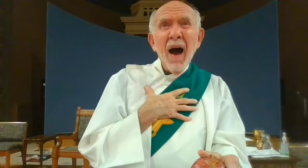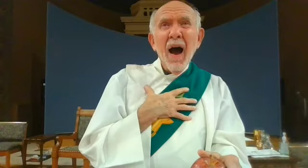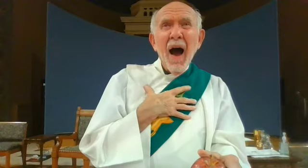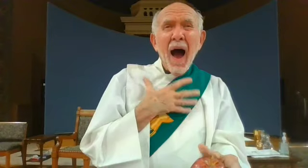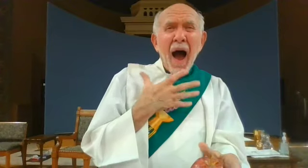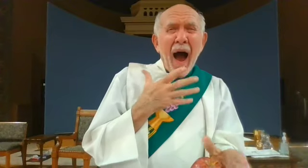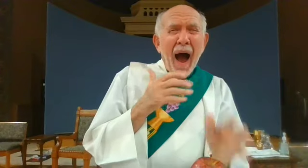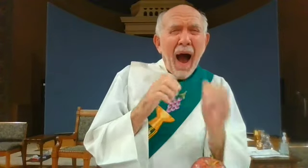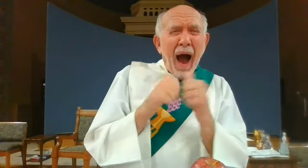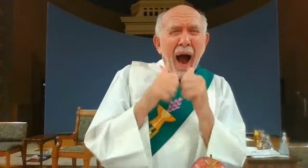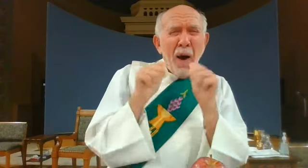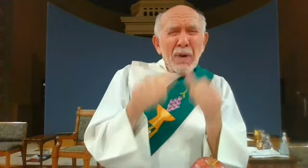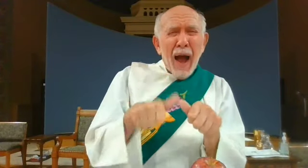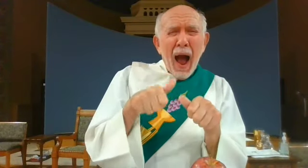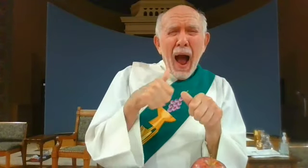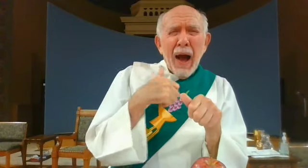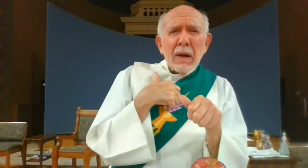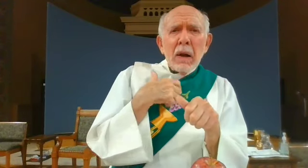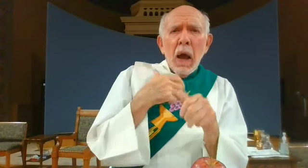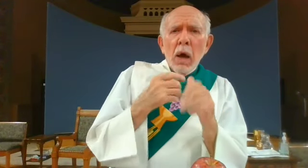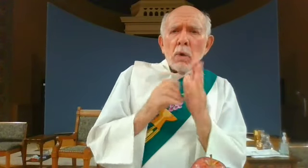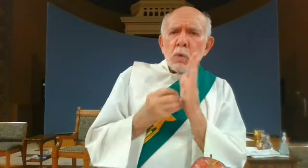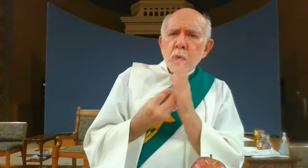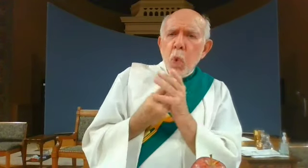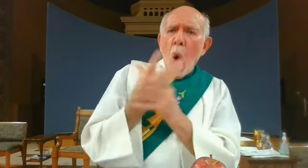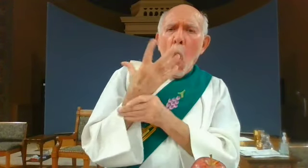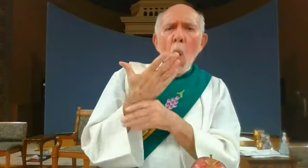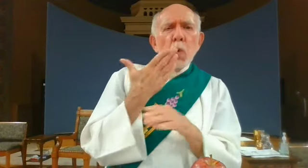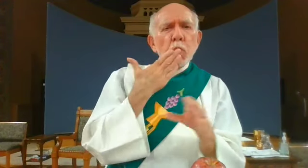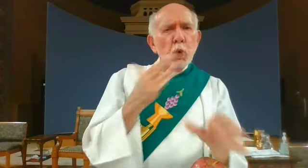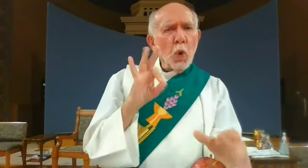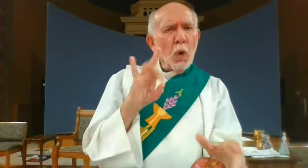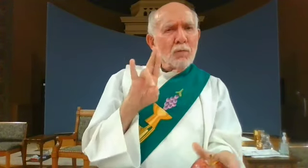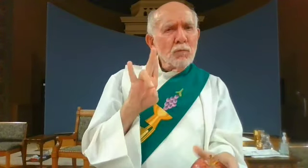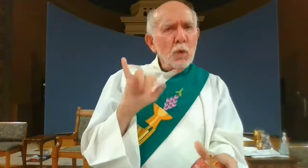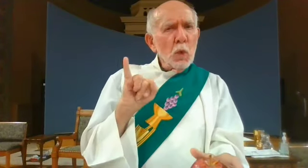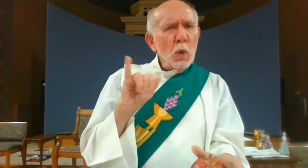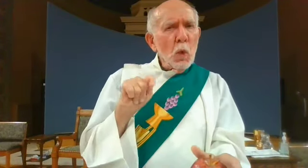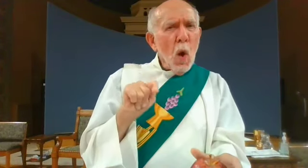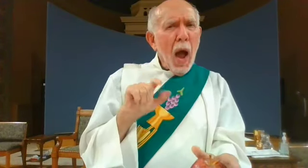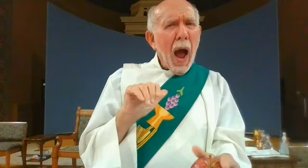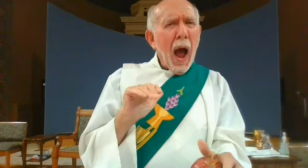how can I grow good fruits how